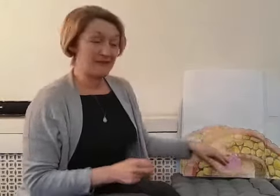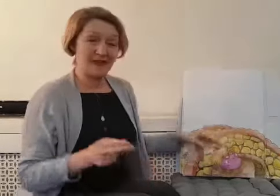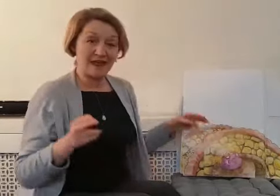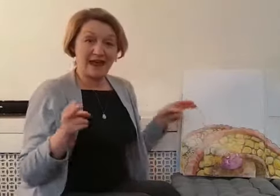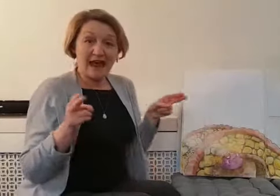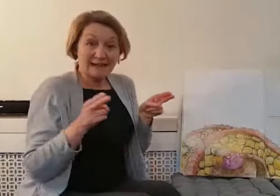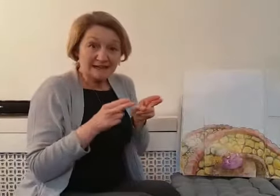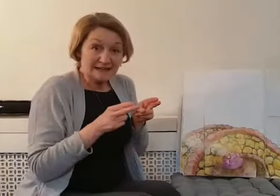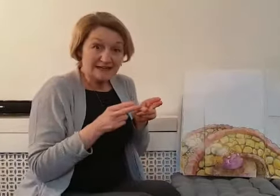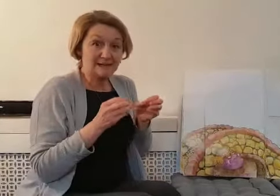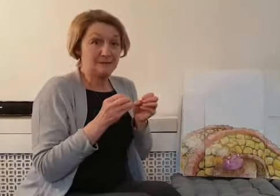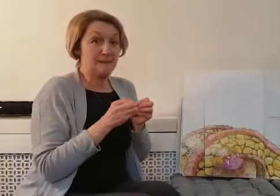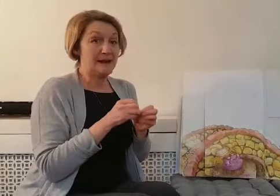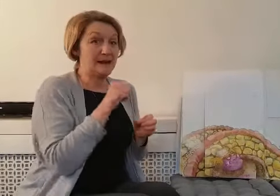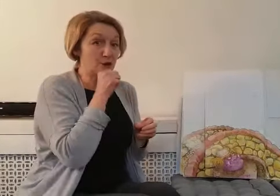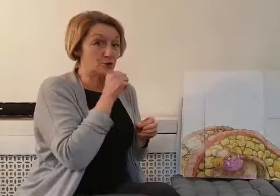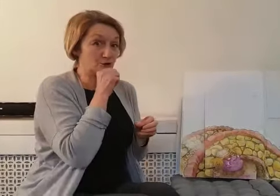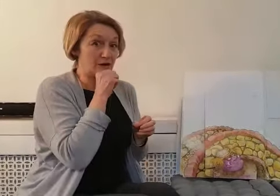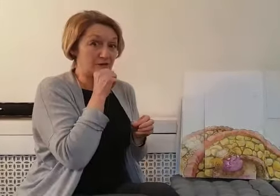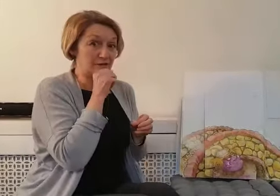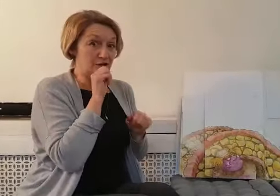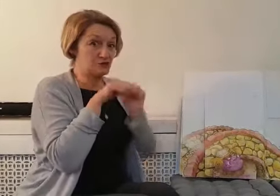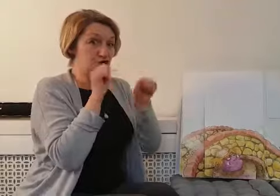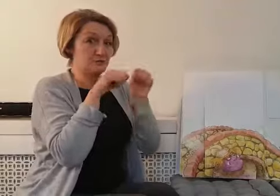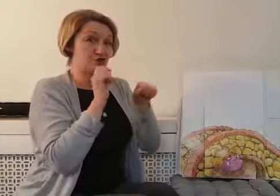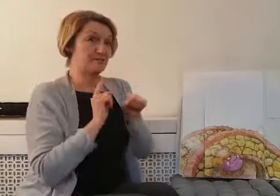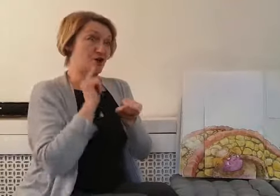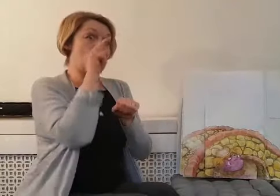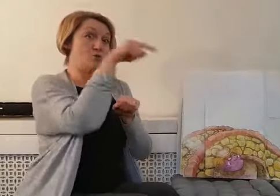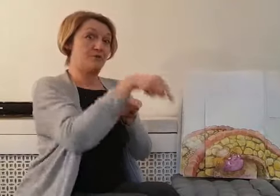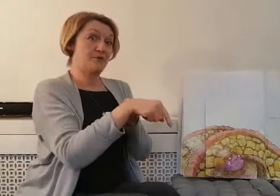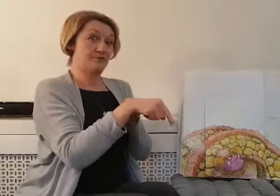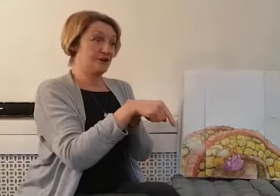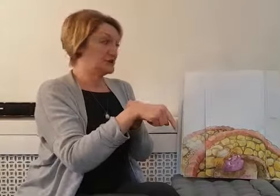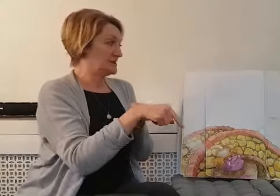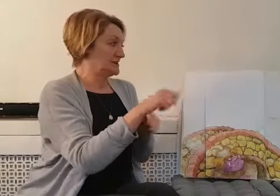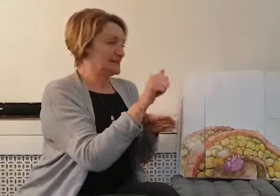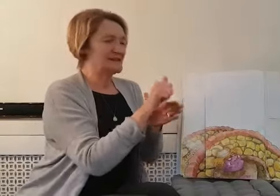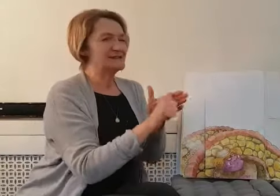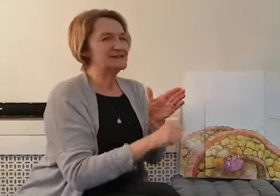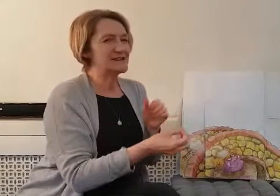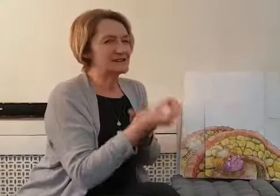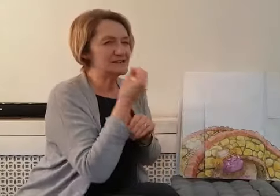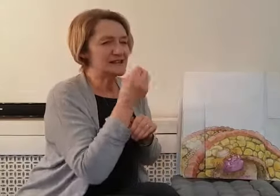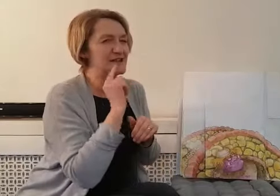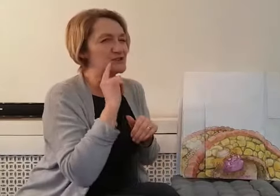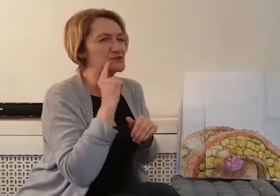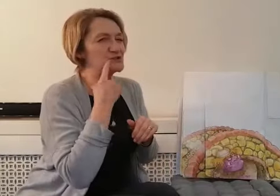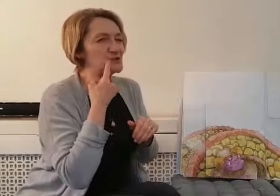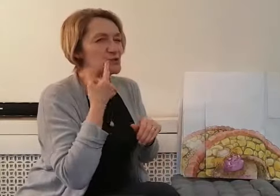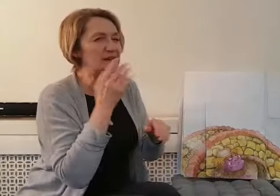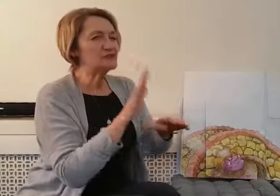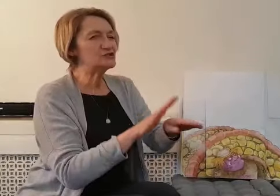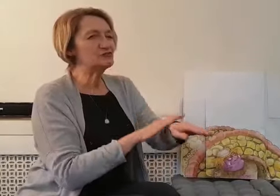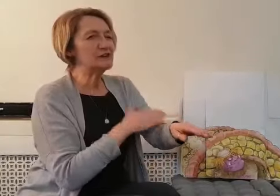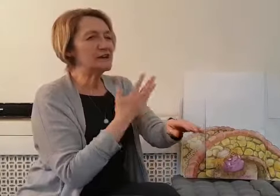And little Billy Goat Gruff trick-traped over the bridge and started to eat the sweet green